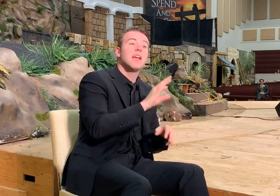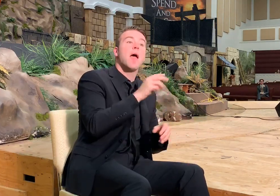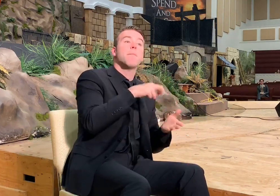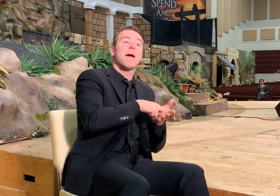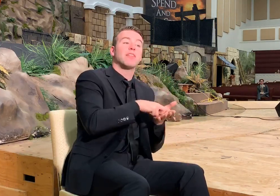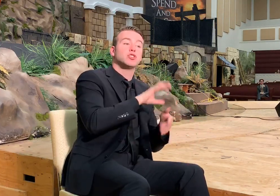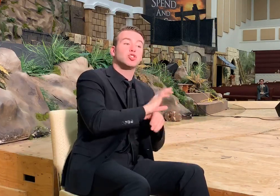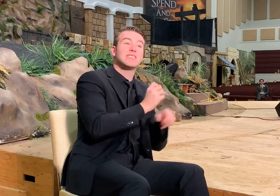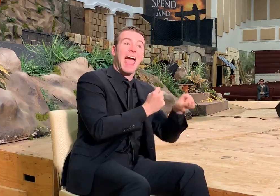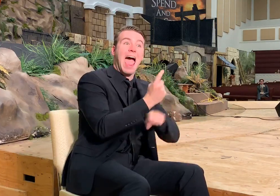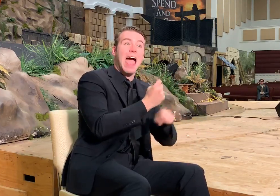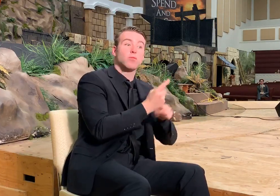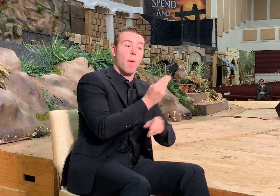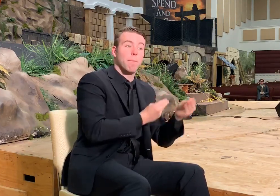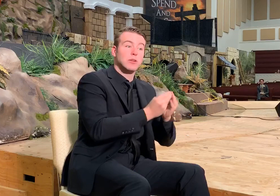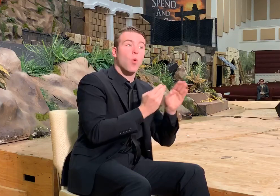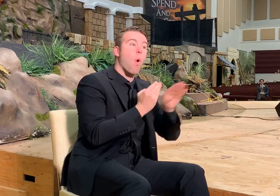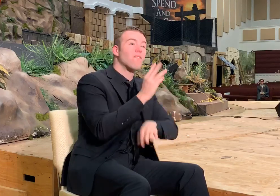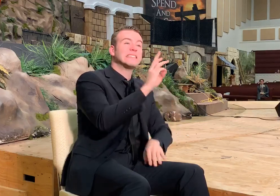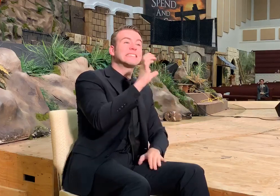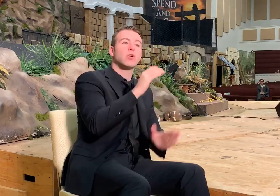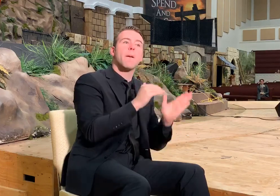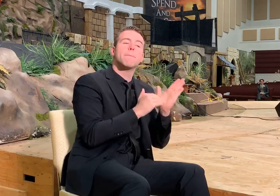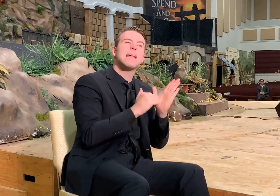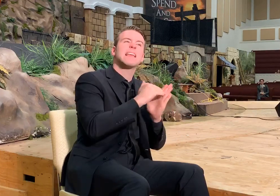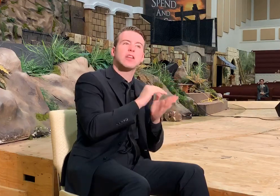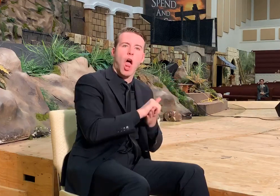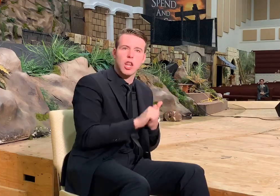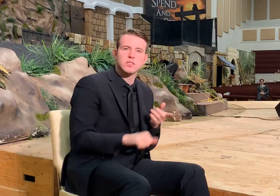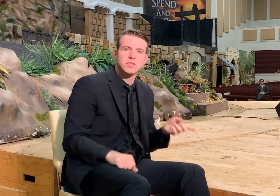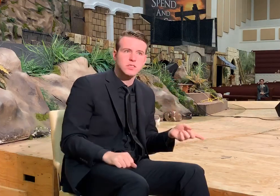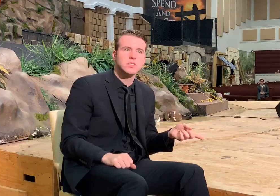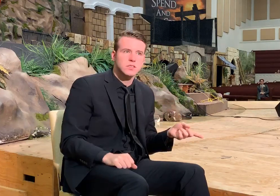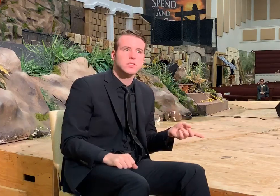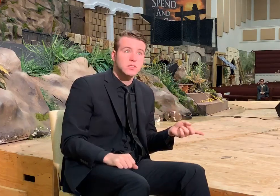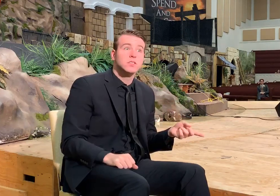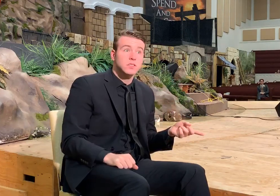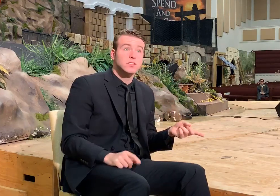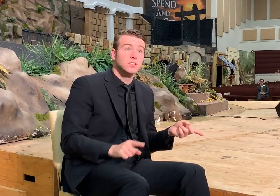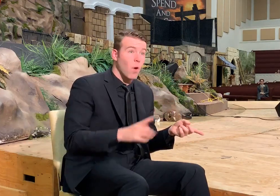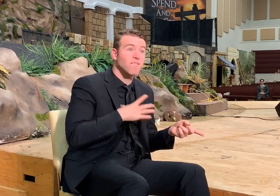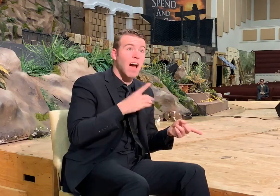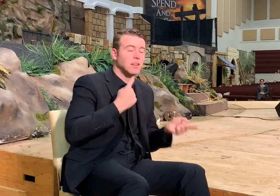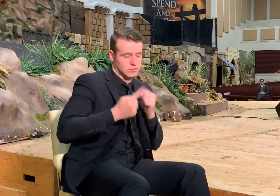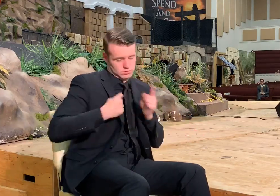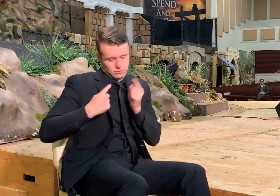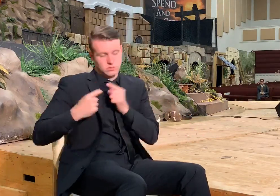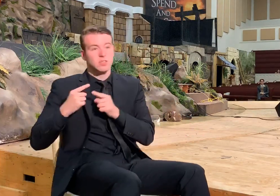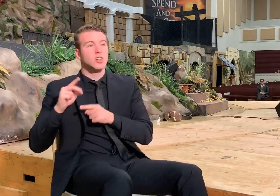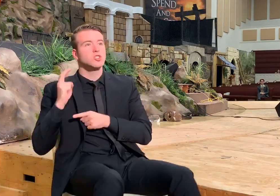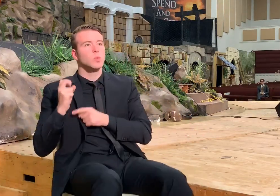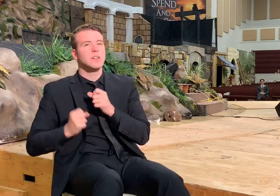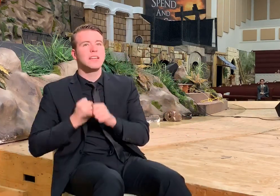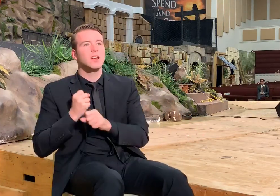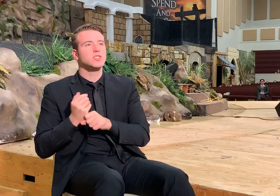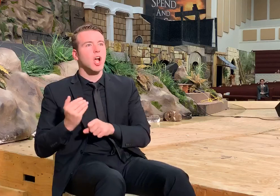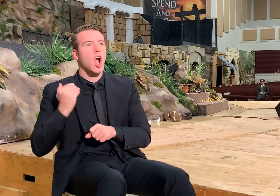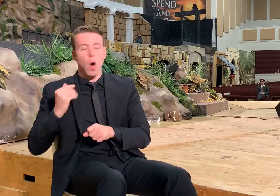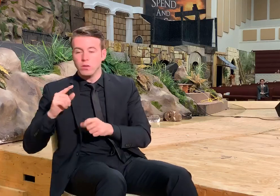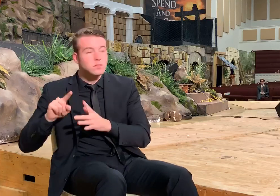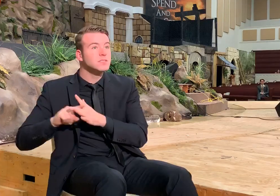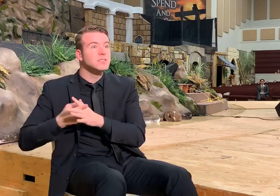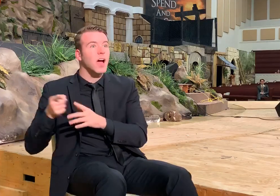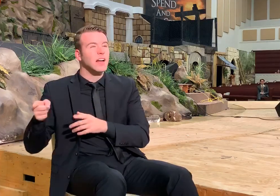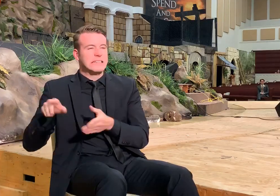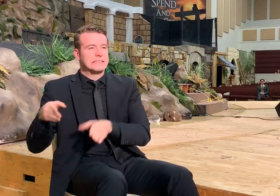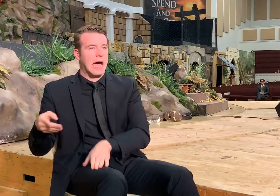in 2016 was over $600 million. Okay? He's been dead for 200 years. And he would